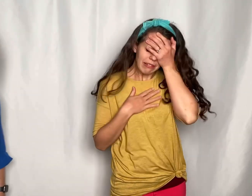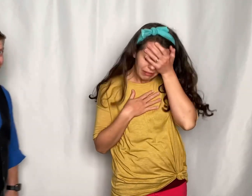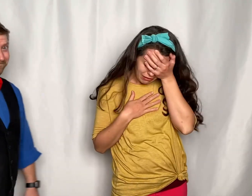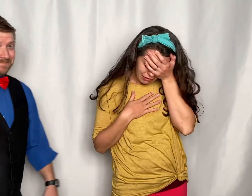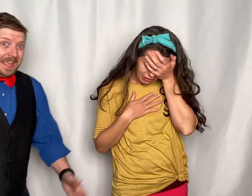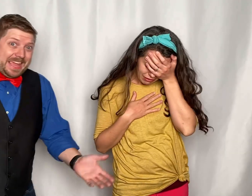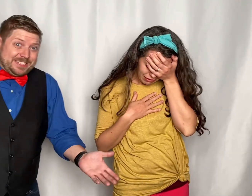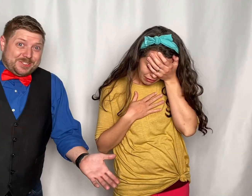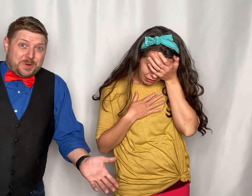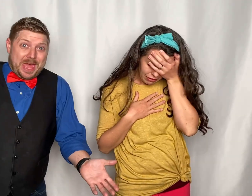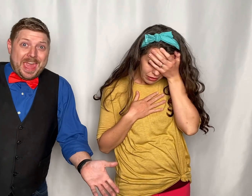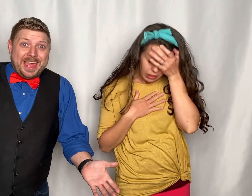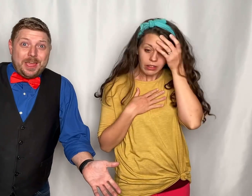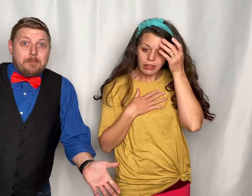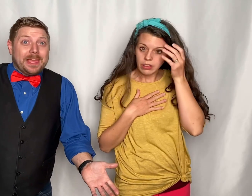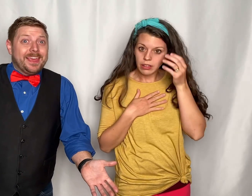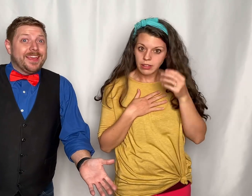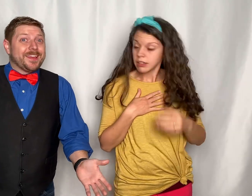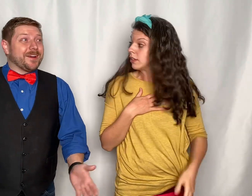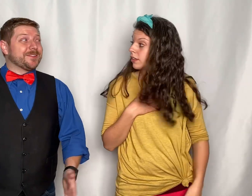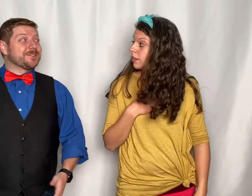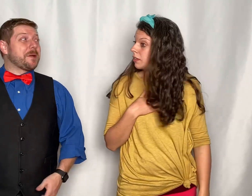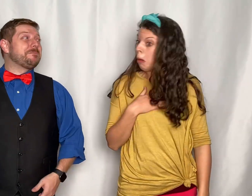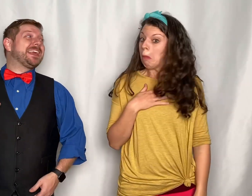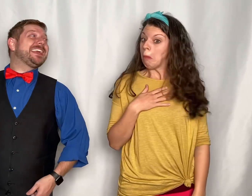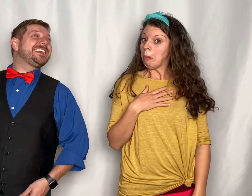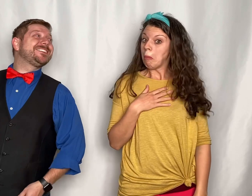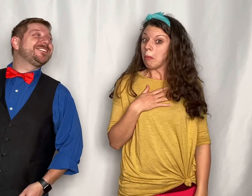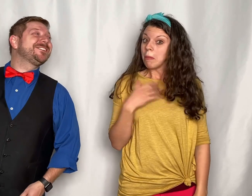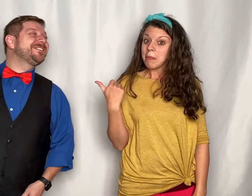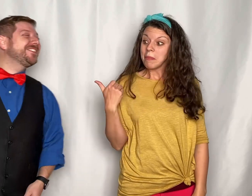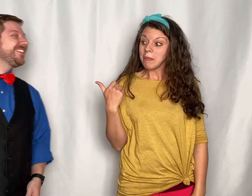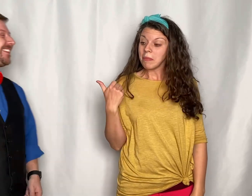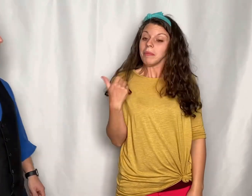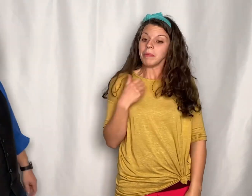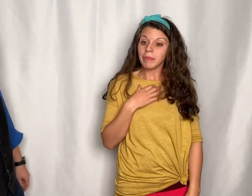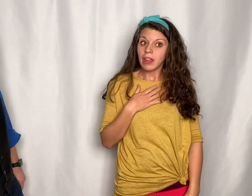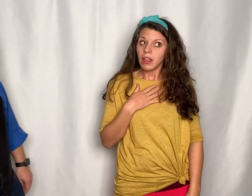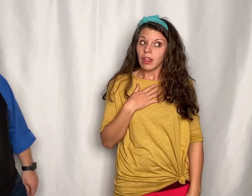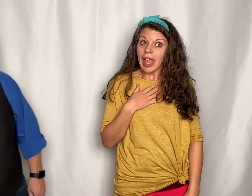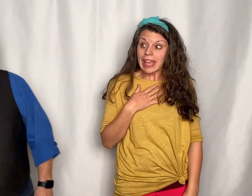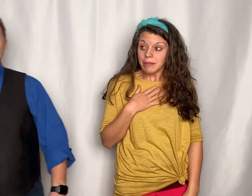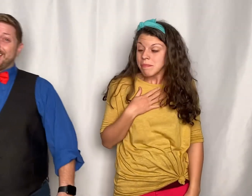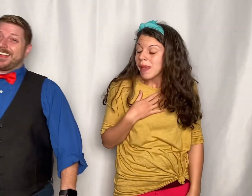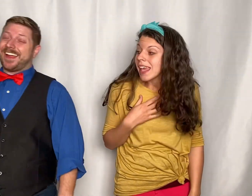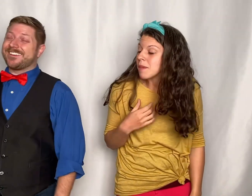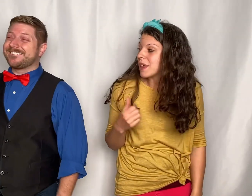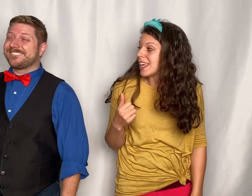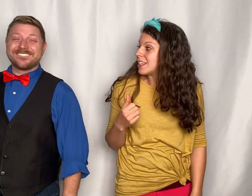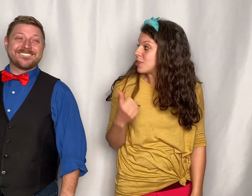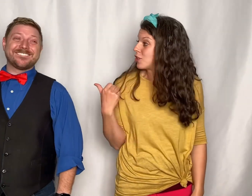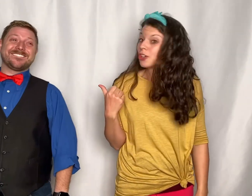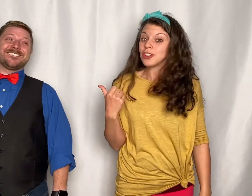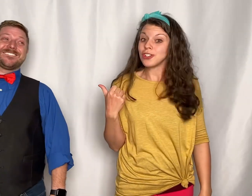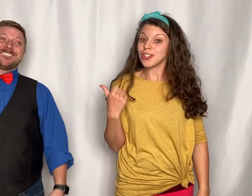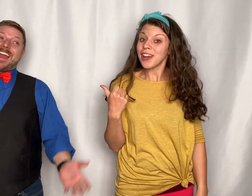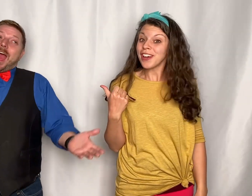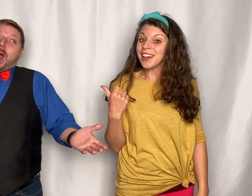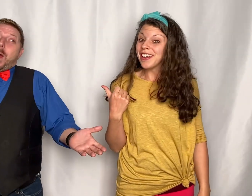It's okay because me too. And maybe it's your turn